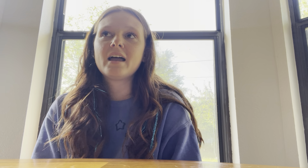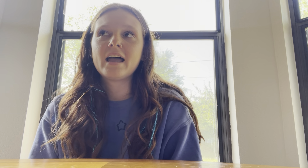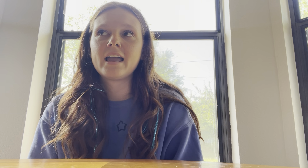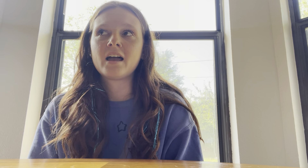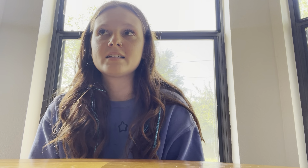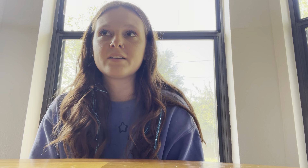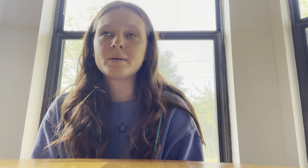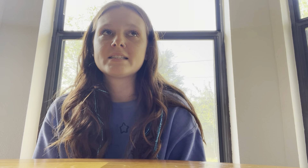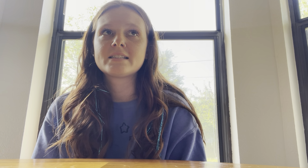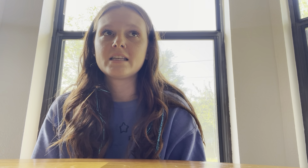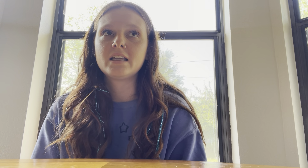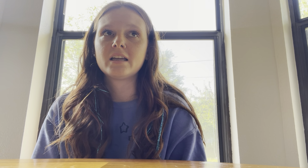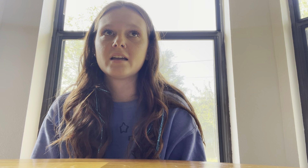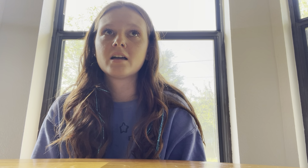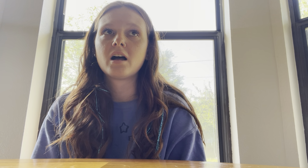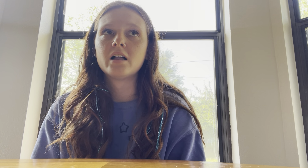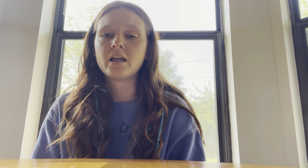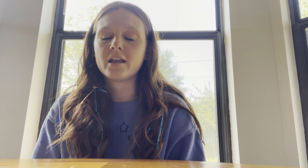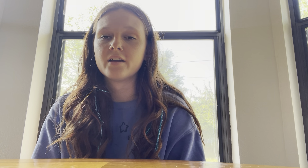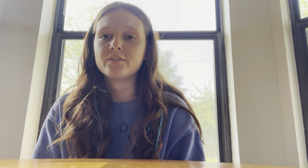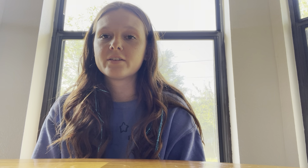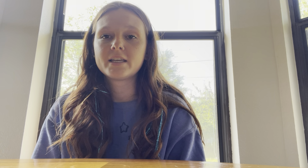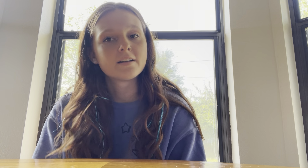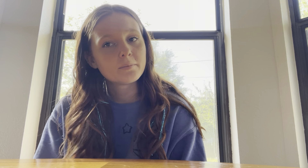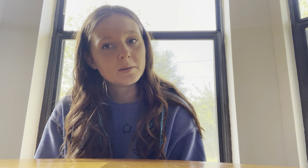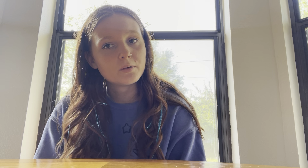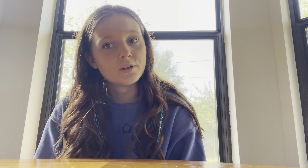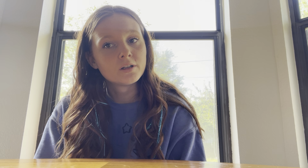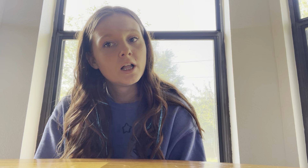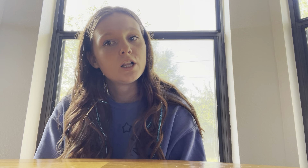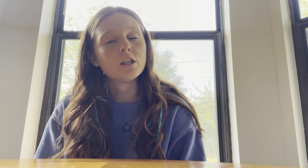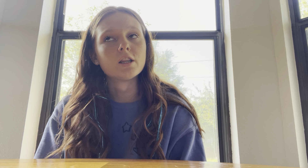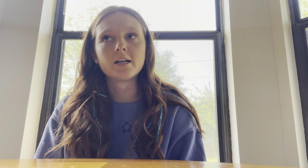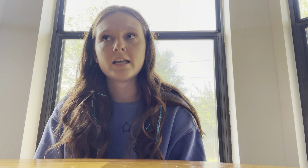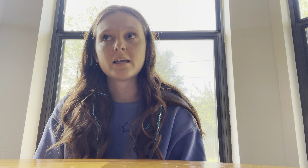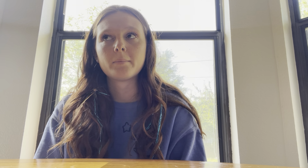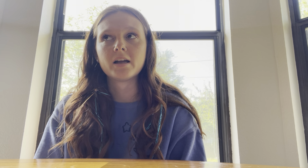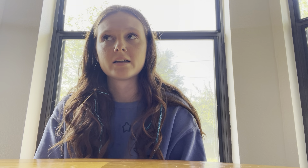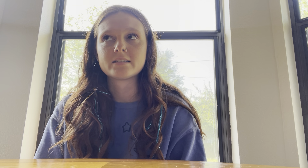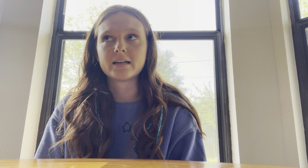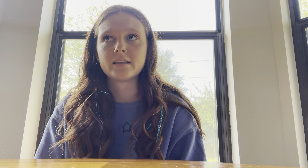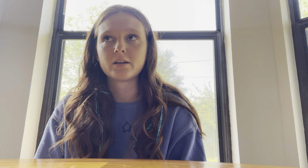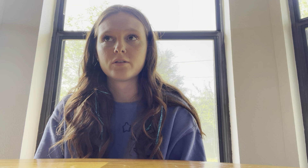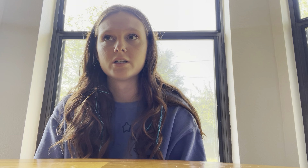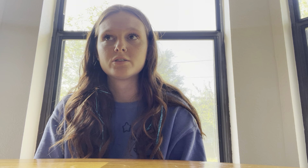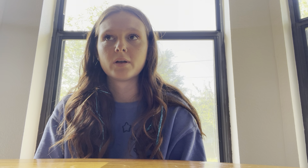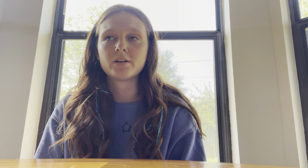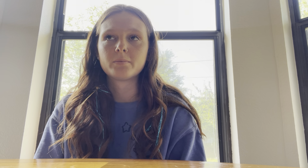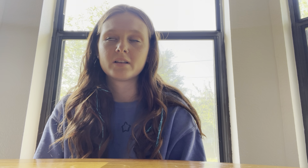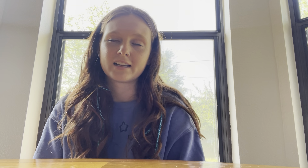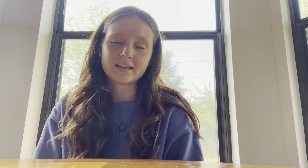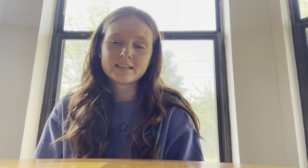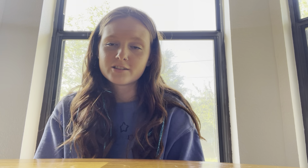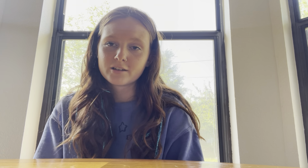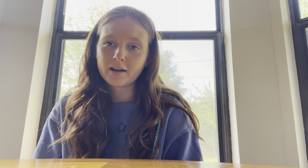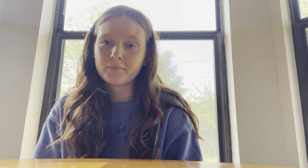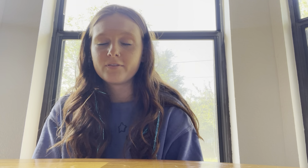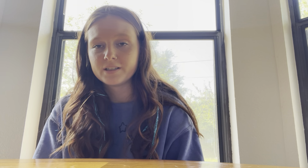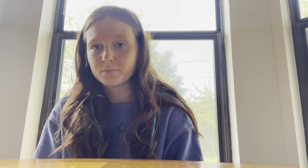And I've been seeing a lot of hearing people learning American Sign Language, whether it be like on Instagram, Facebook,